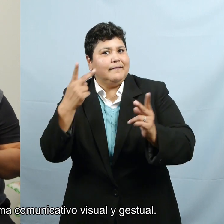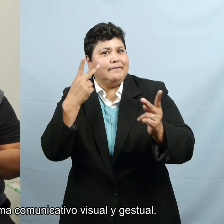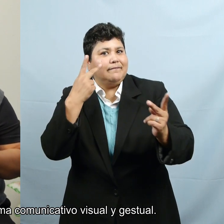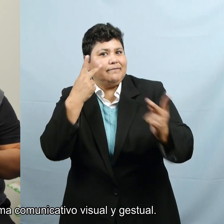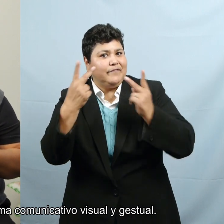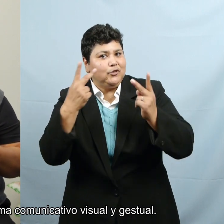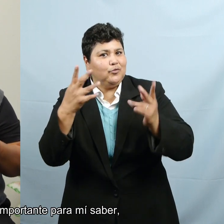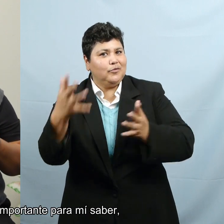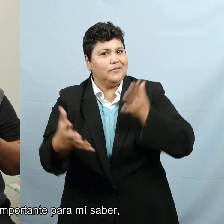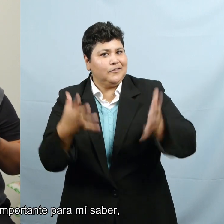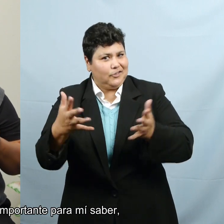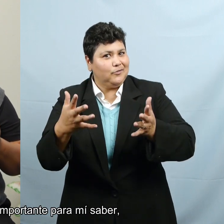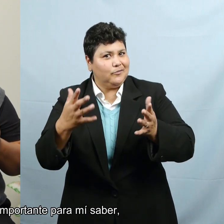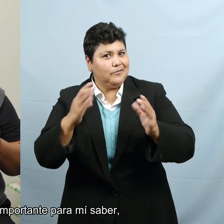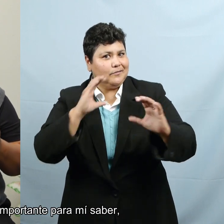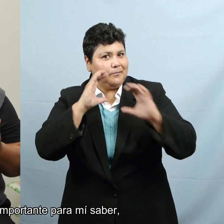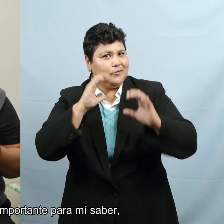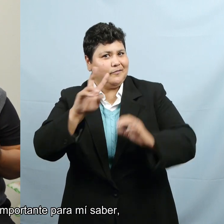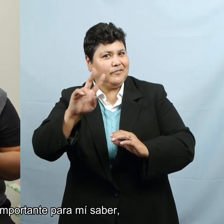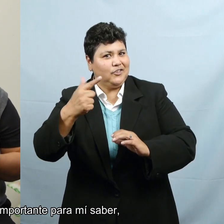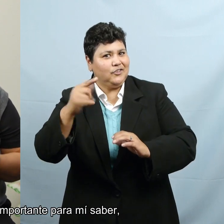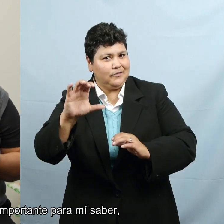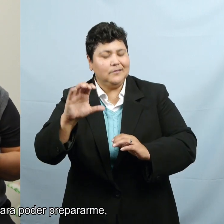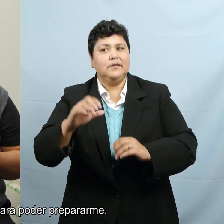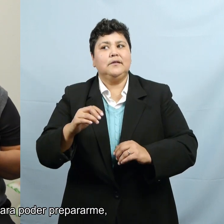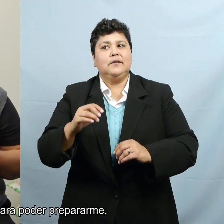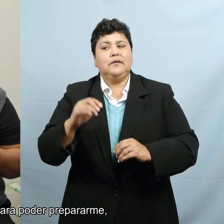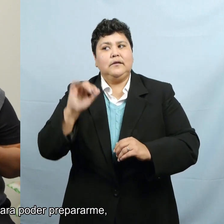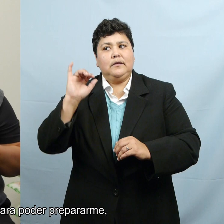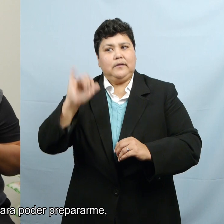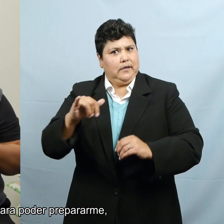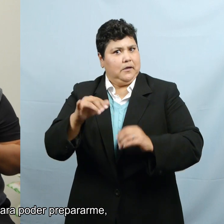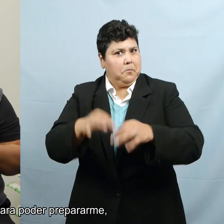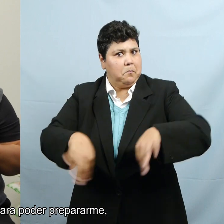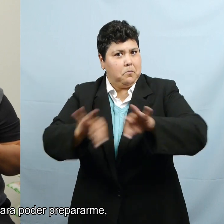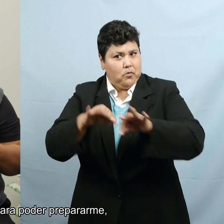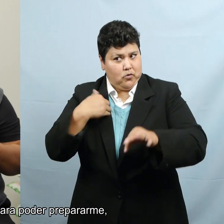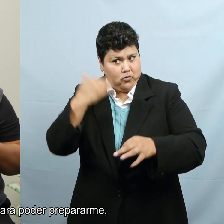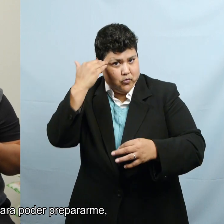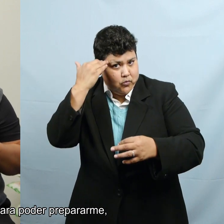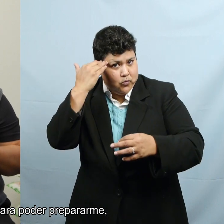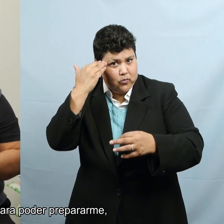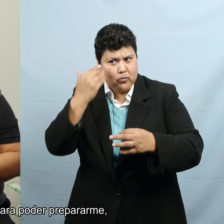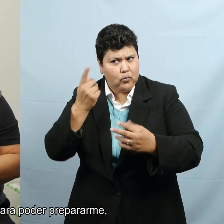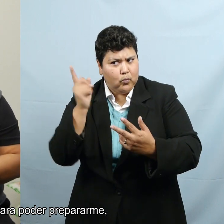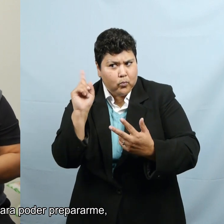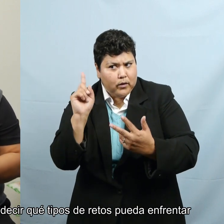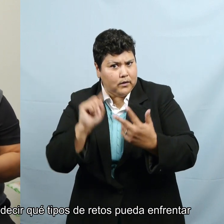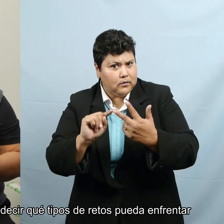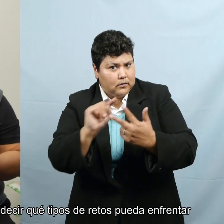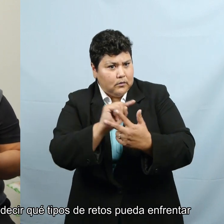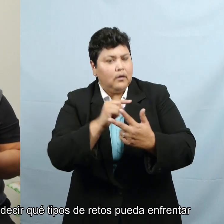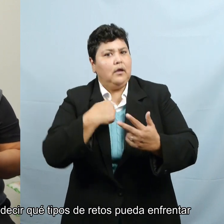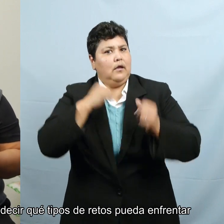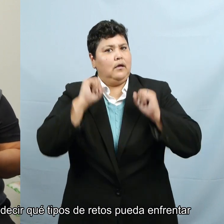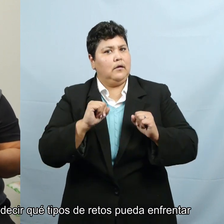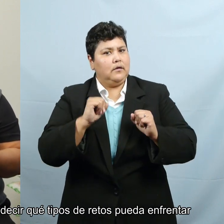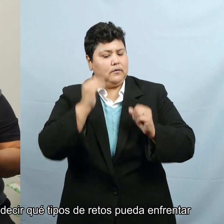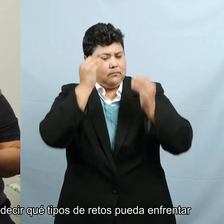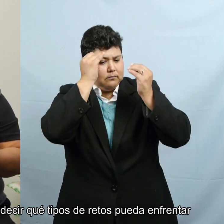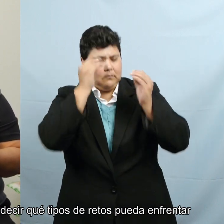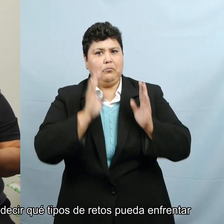communication system. So I, so that's important for me to know so that I could prepare myself and,